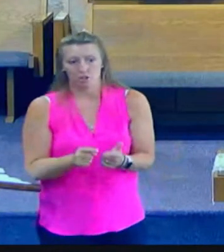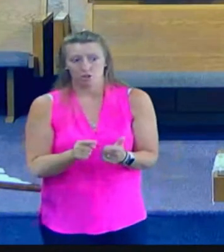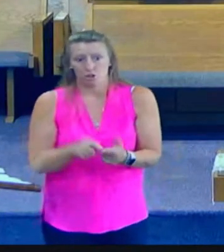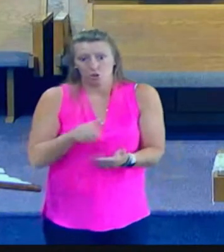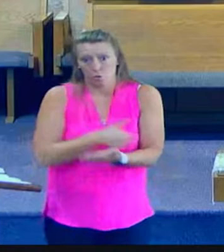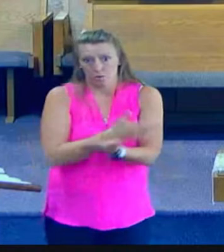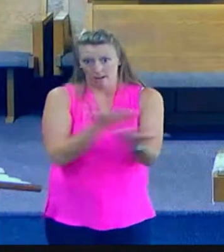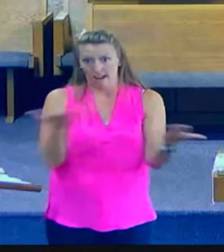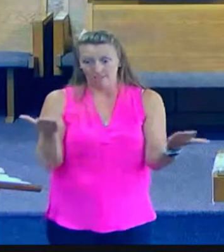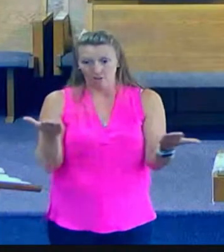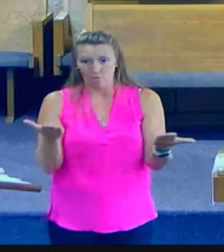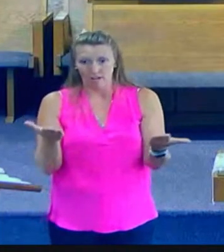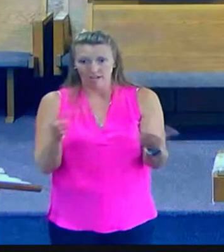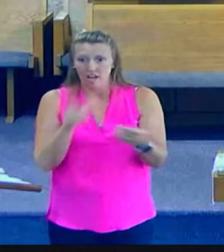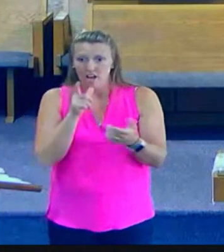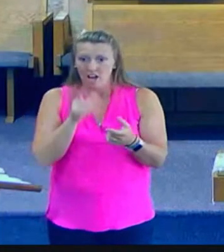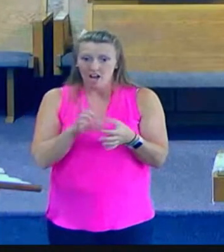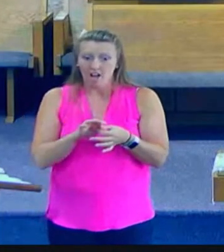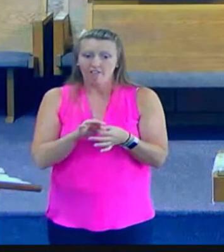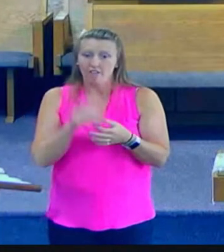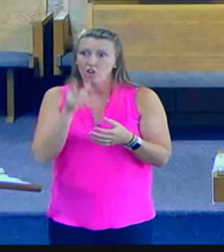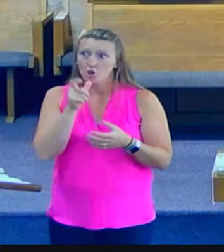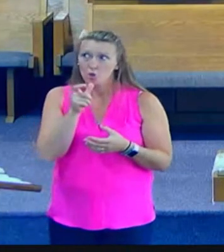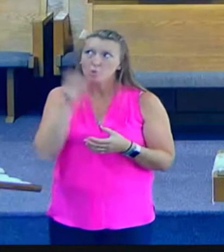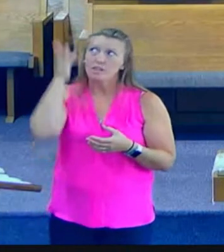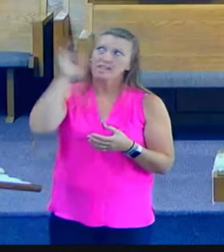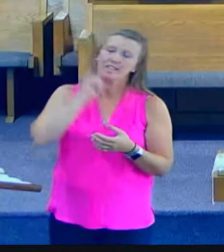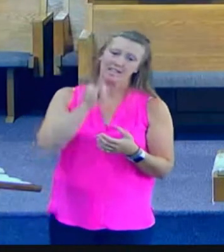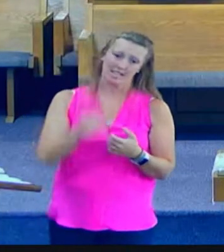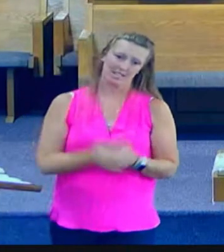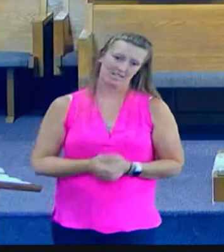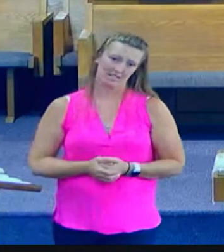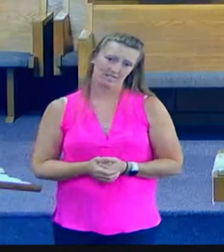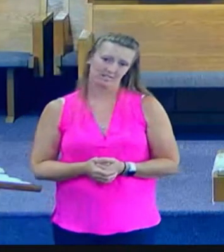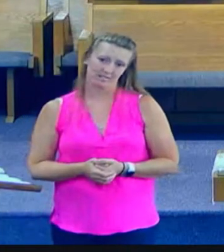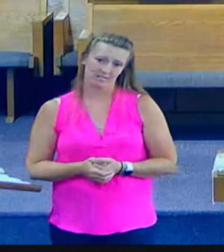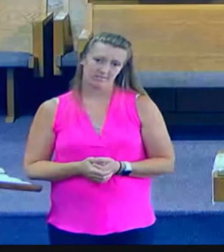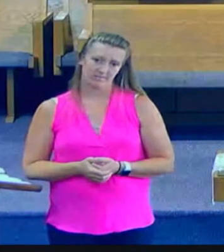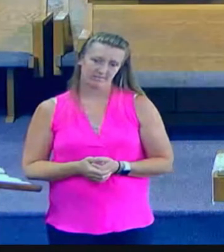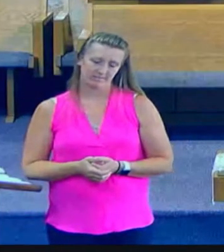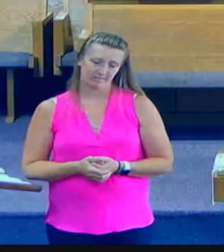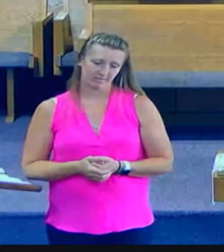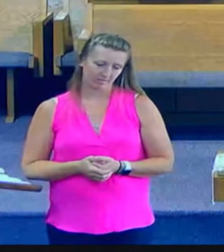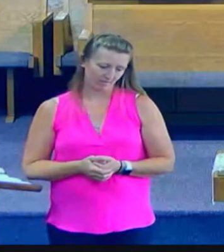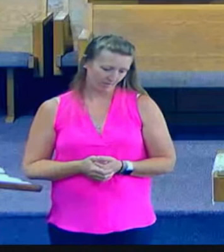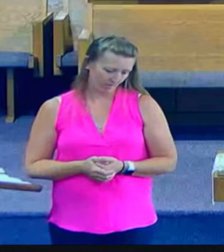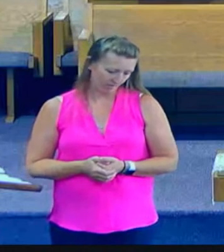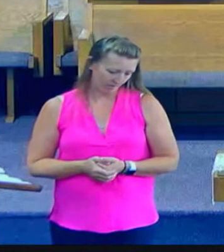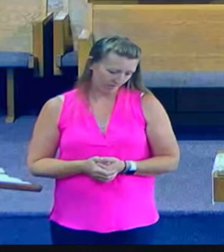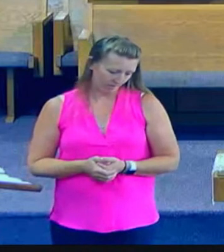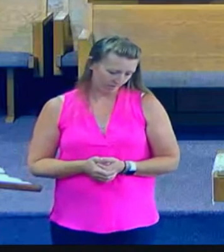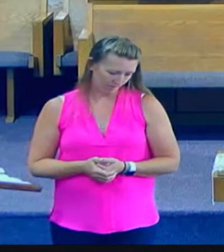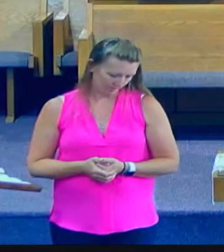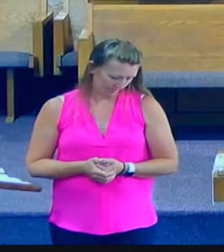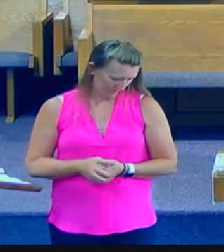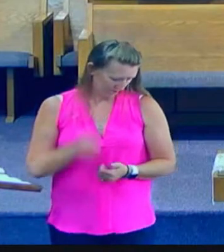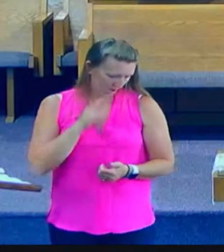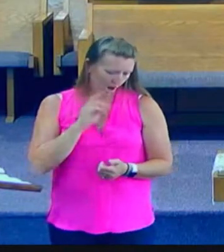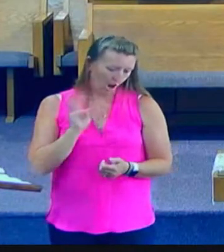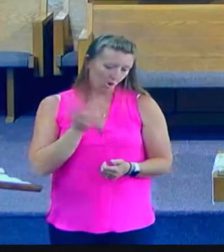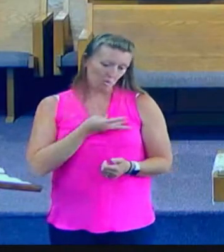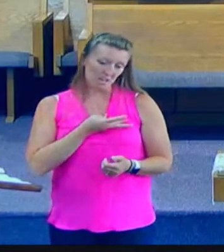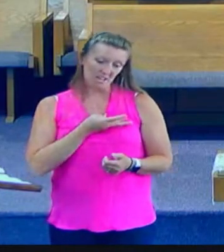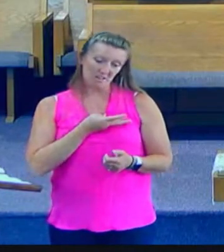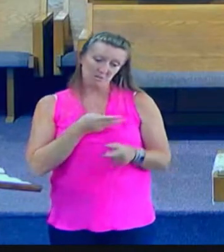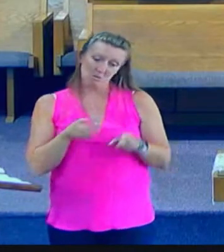with the reality of who you think you are versus who you really are are we more like the